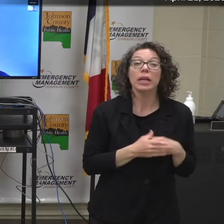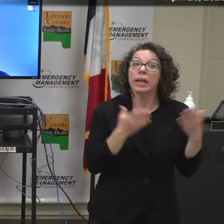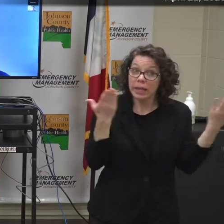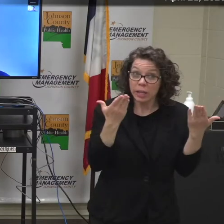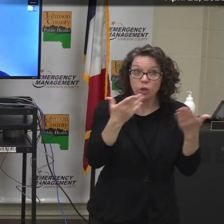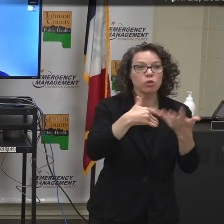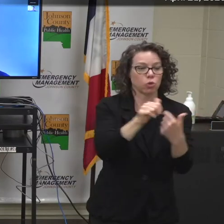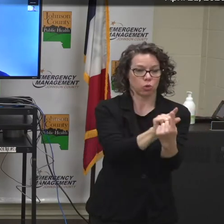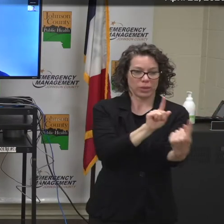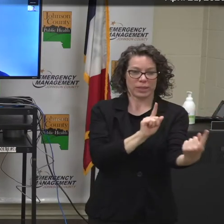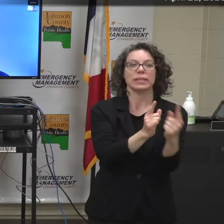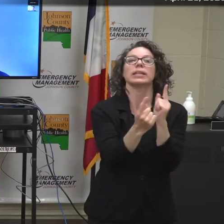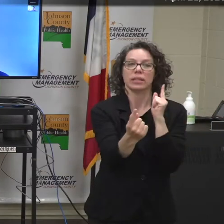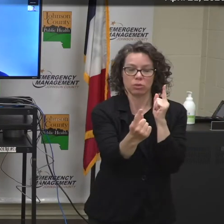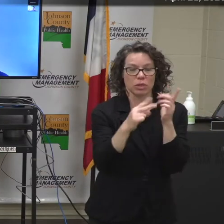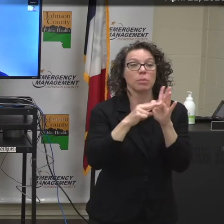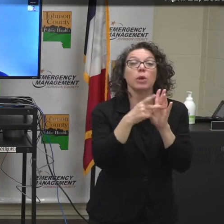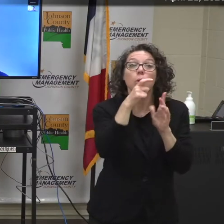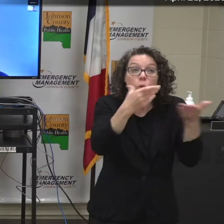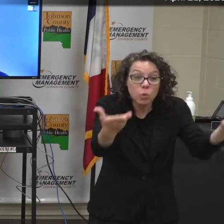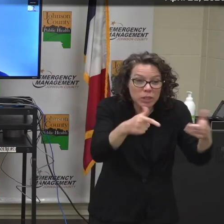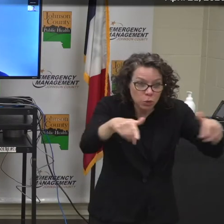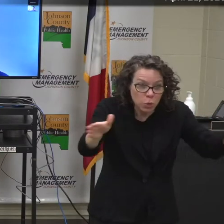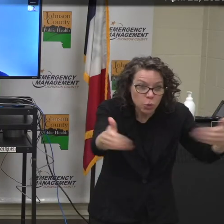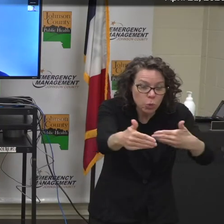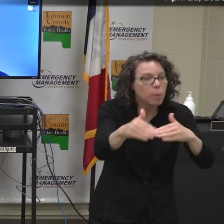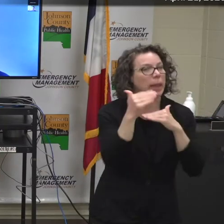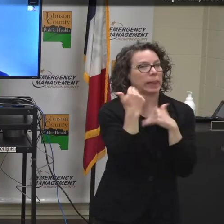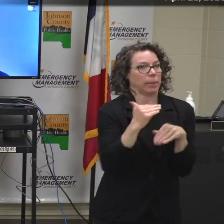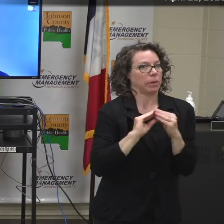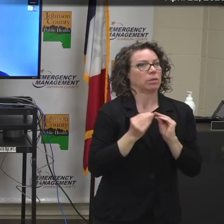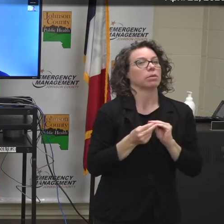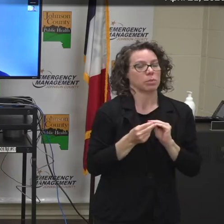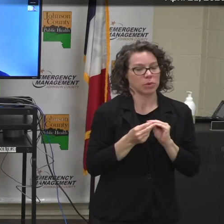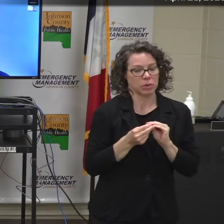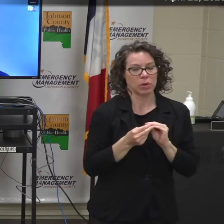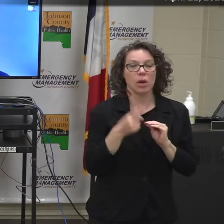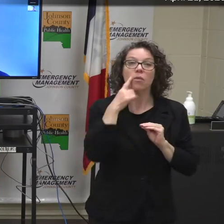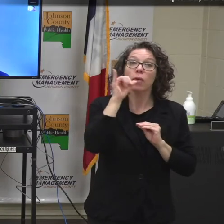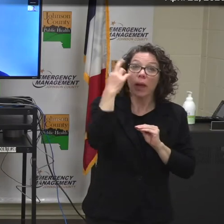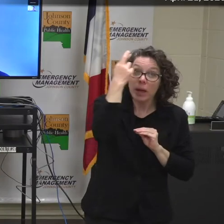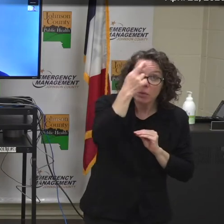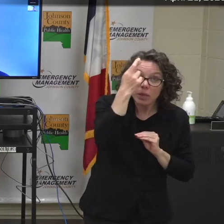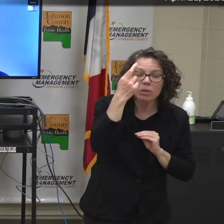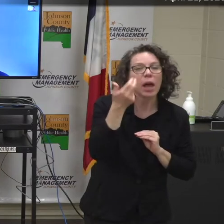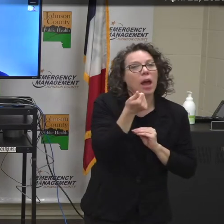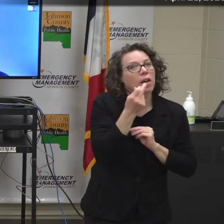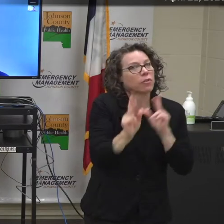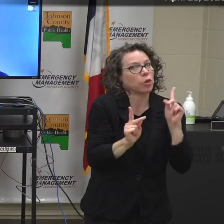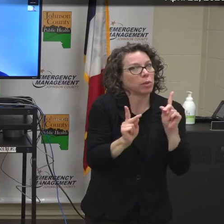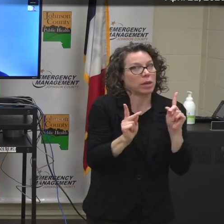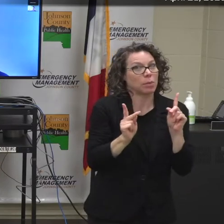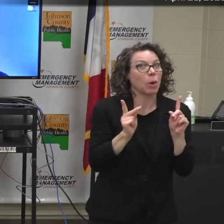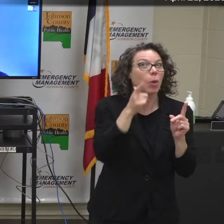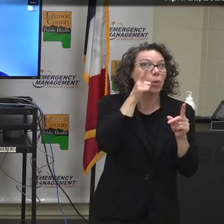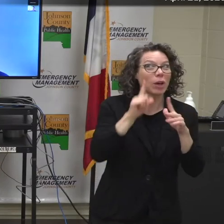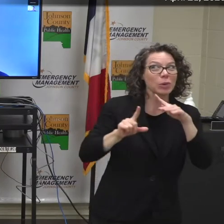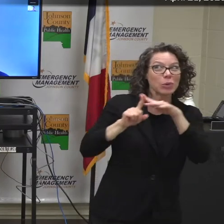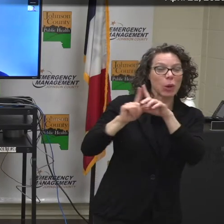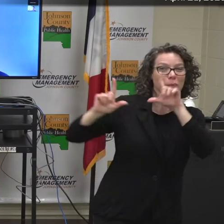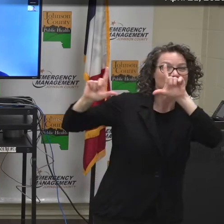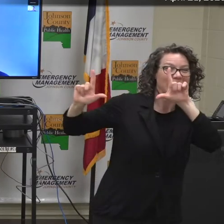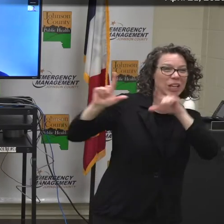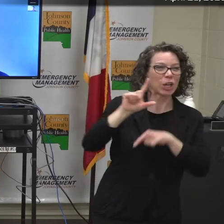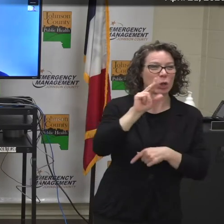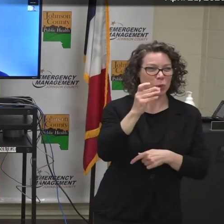distancing so we have limited the number of people in the room and for those purposes we have a few people participating on Zoom and then we